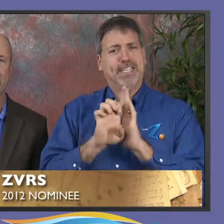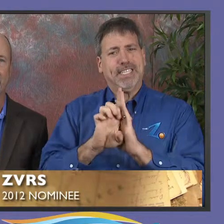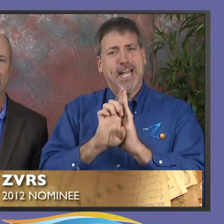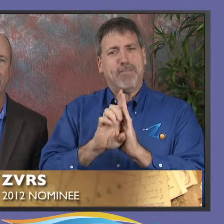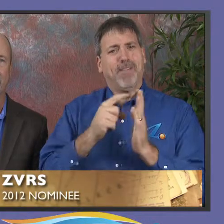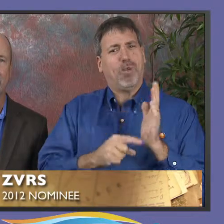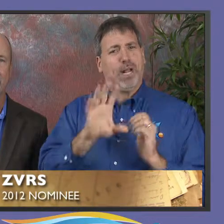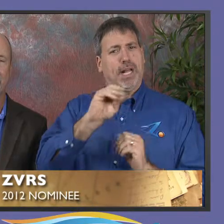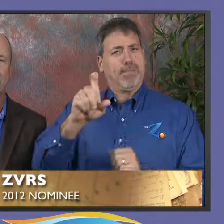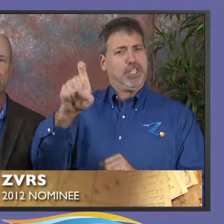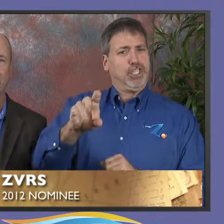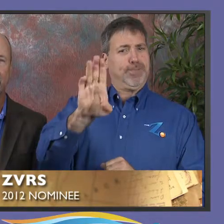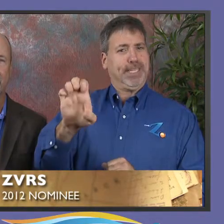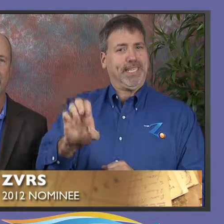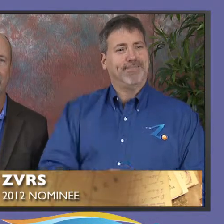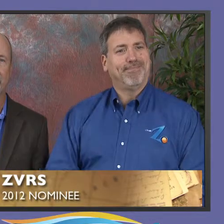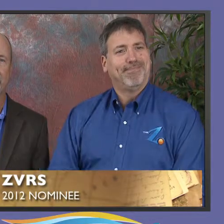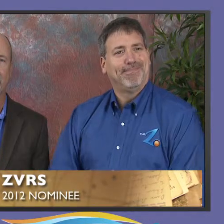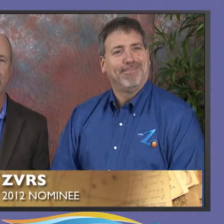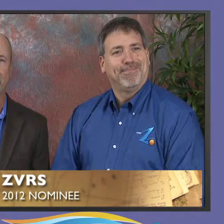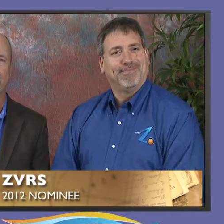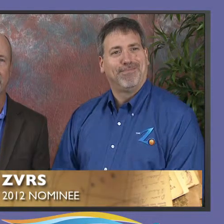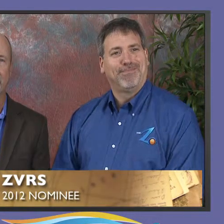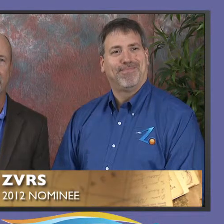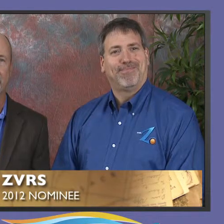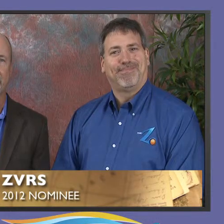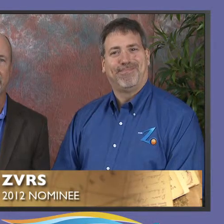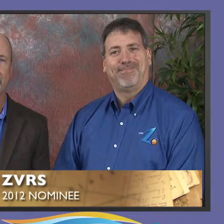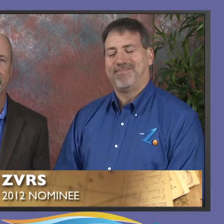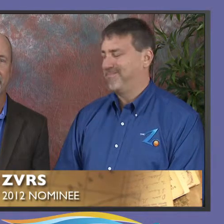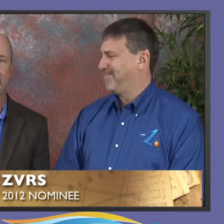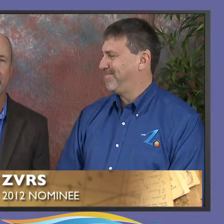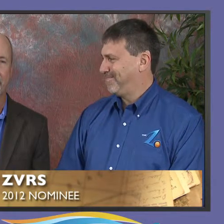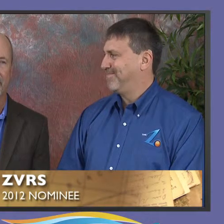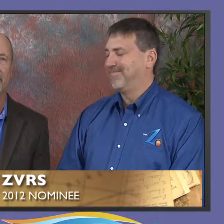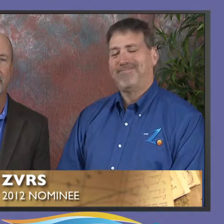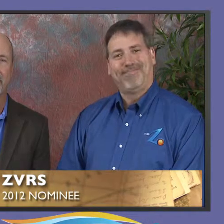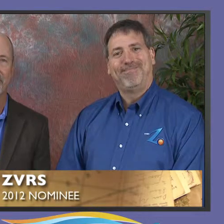with hearing people. This is what companies should be. This